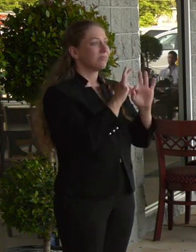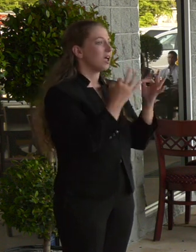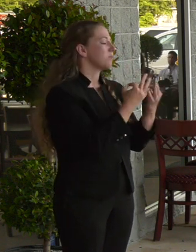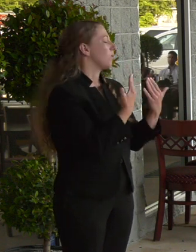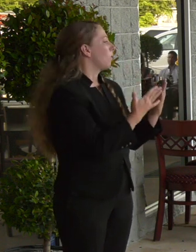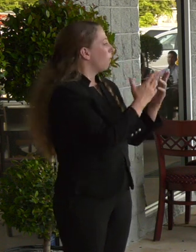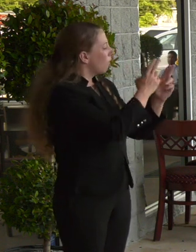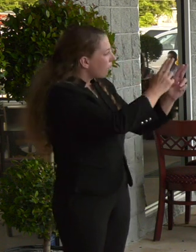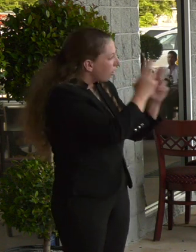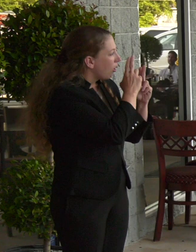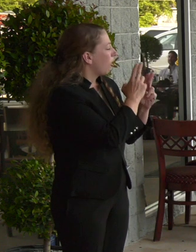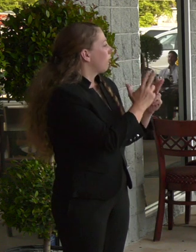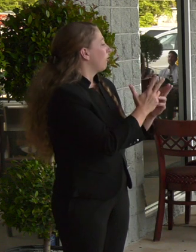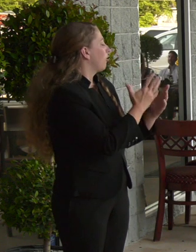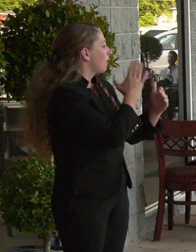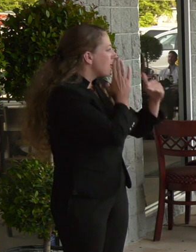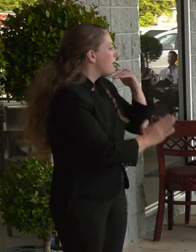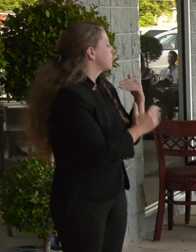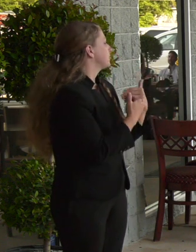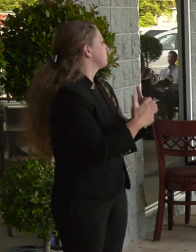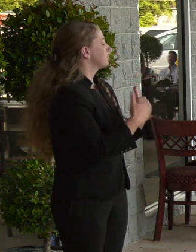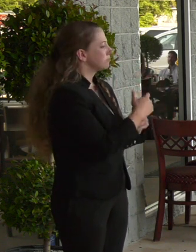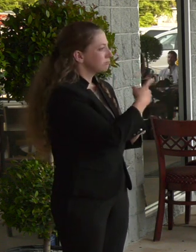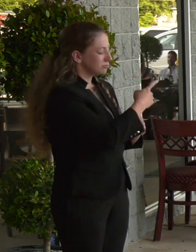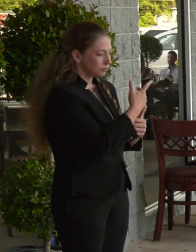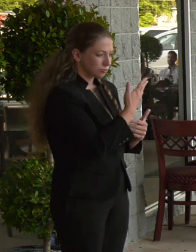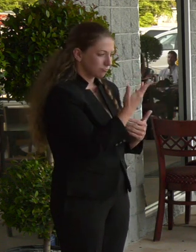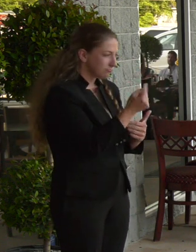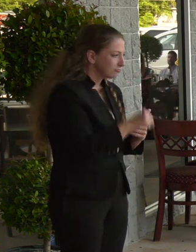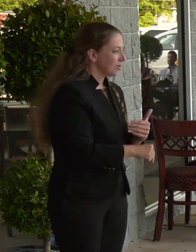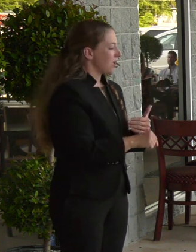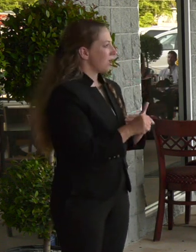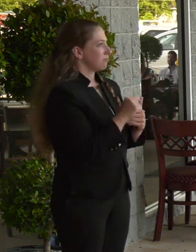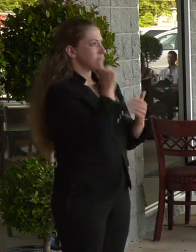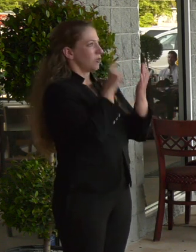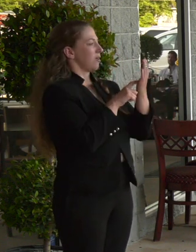your presence here and for you acknowledging our measures.